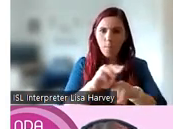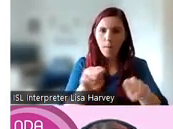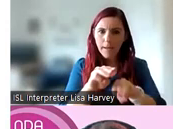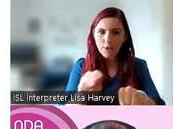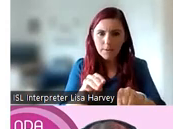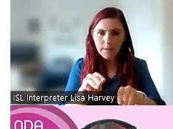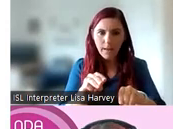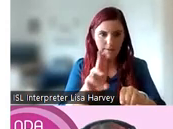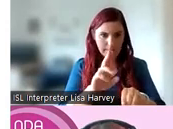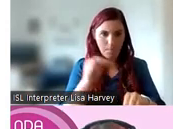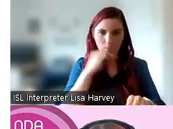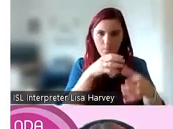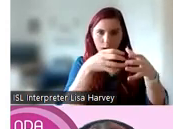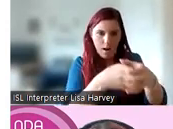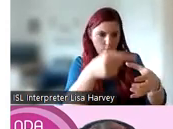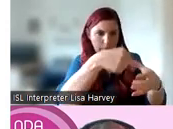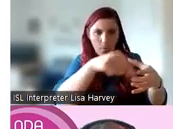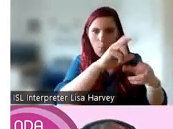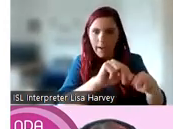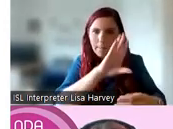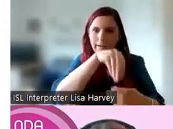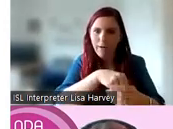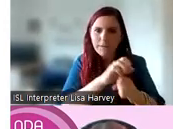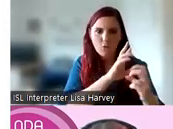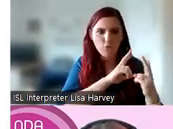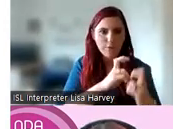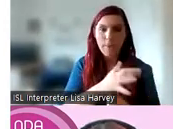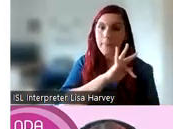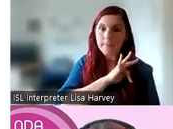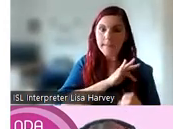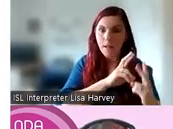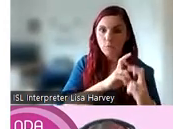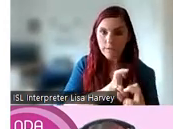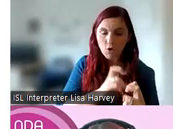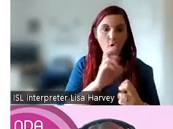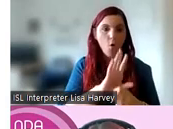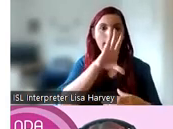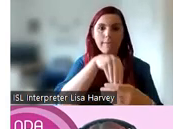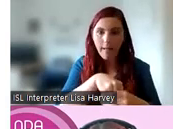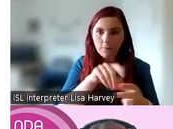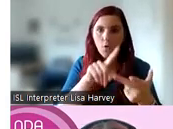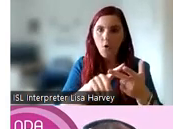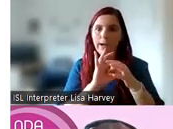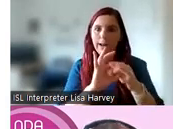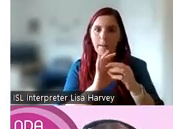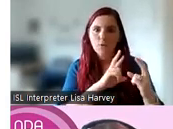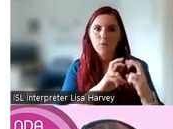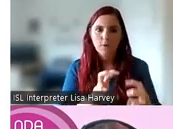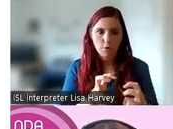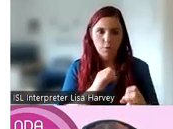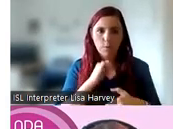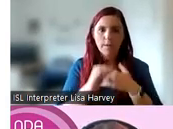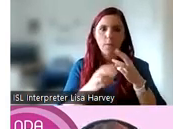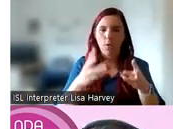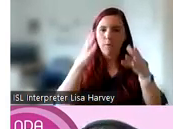of people who can contribute to research as researchers, as research participants, and as collaborative researchers. And today we're going to focus